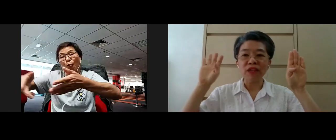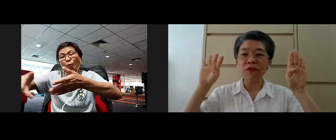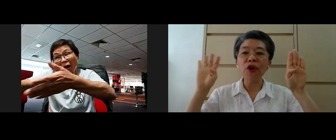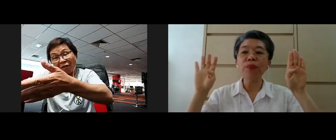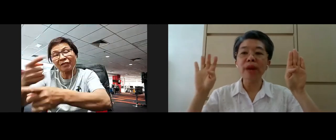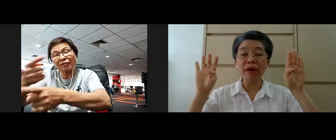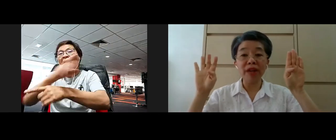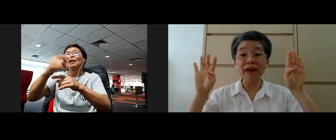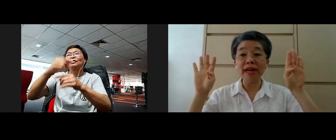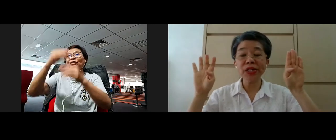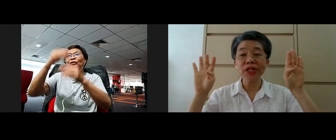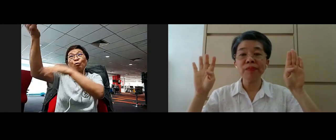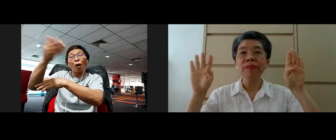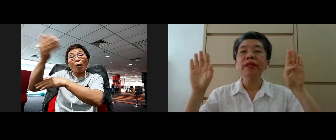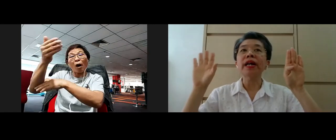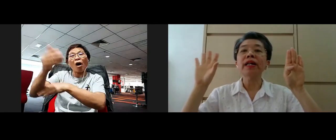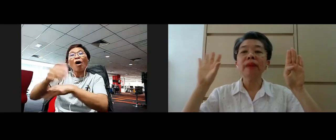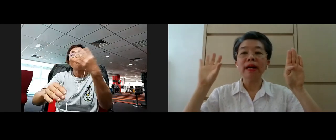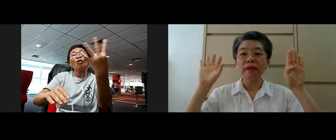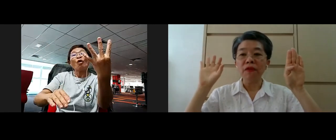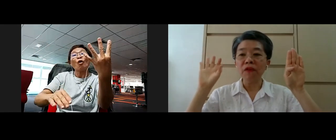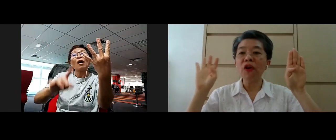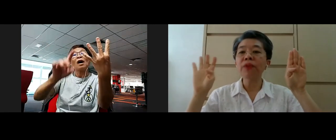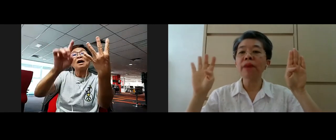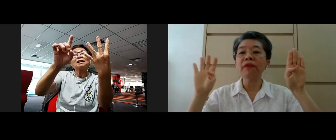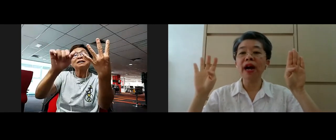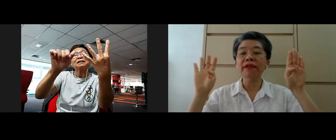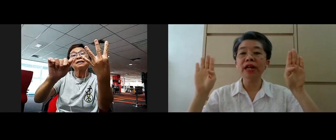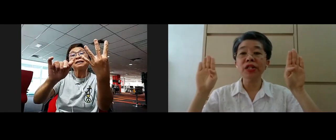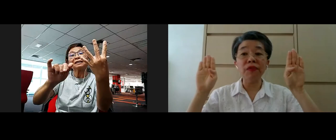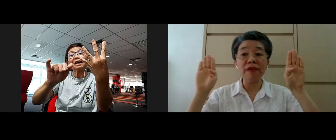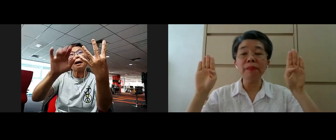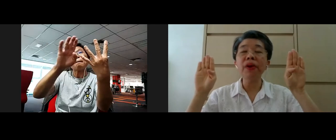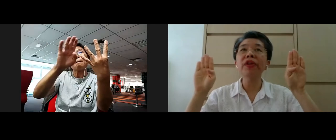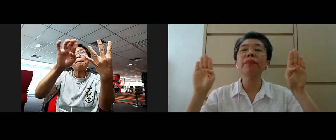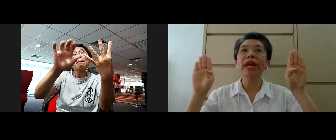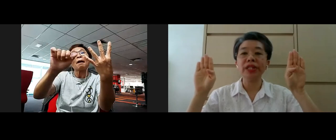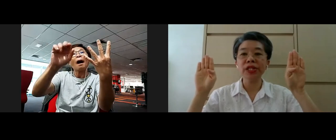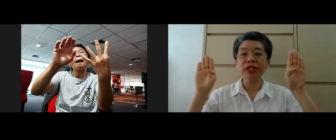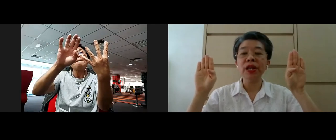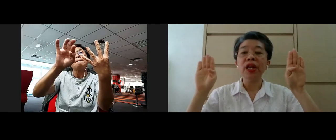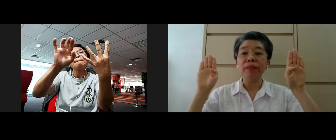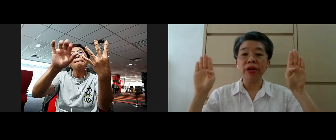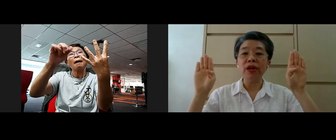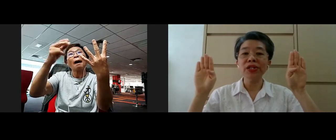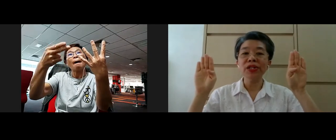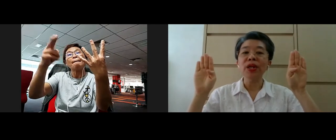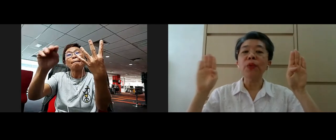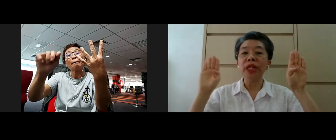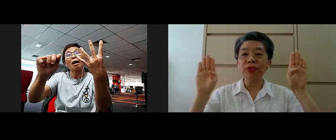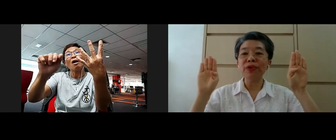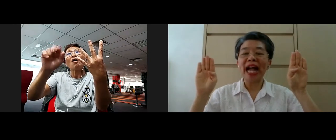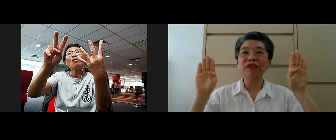the four brahma viharas for four brahma viharas it's very important to practice because